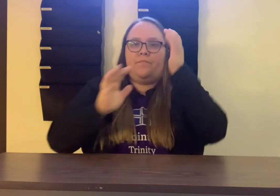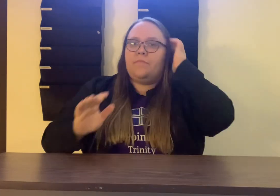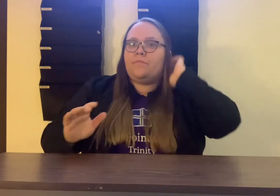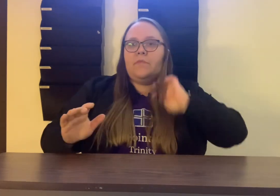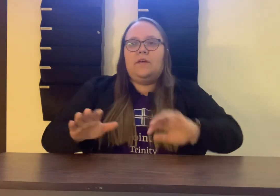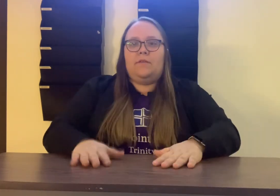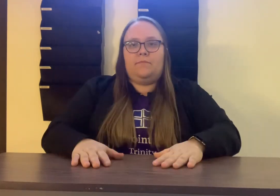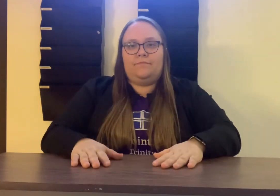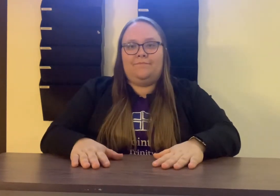Go. Go. Go. Go.